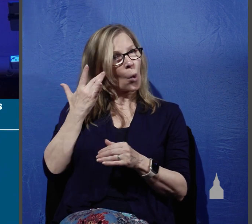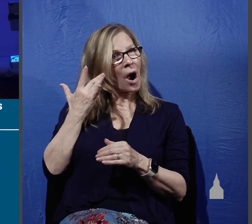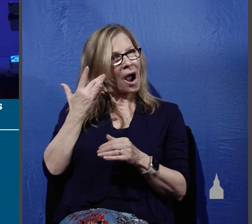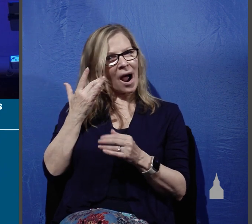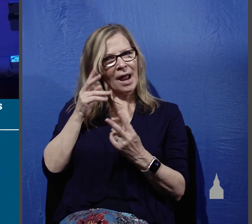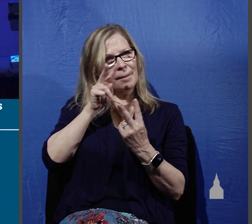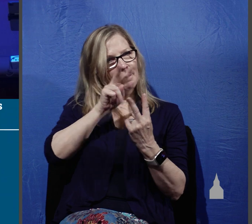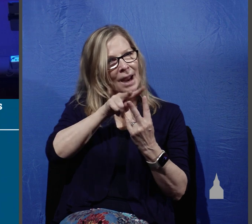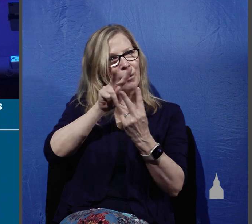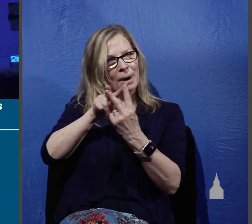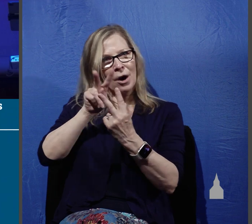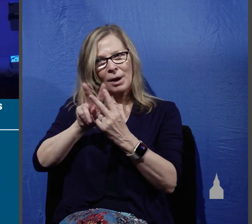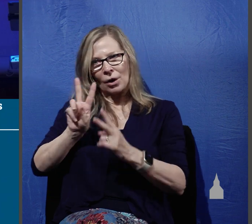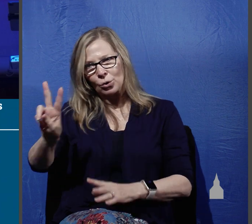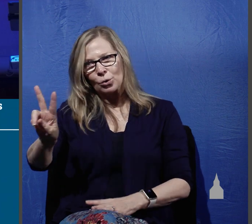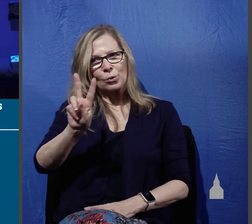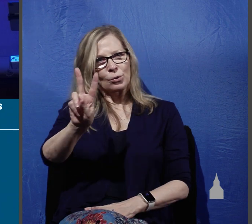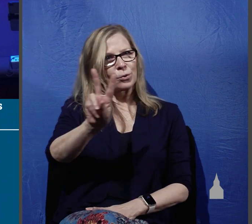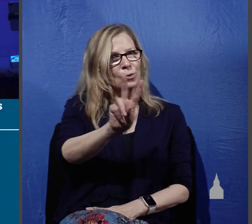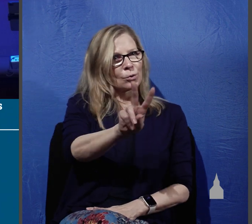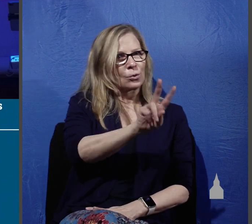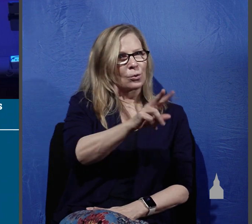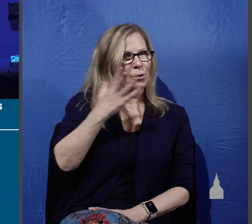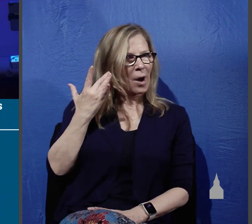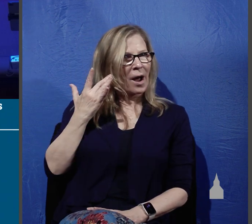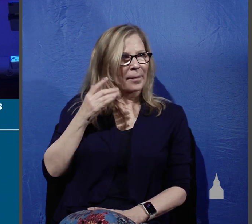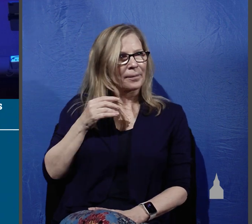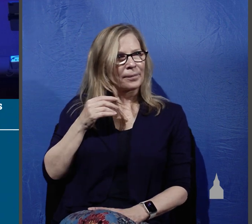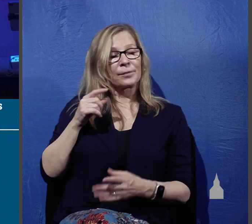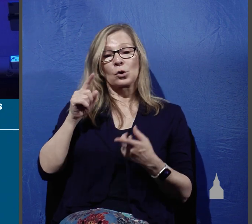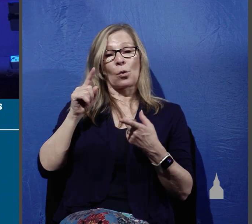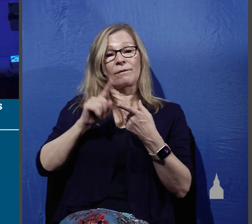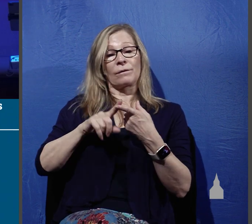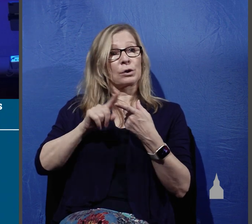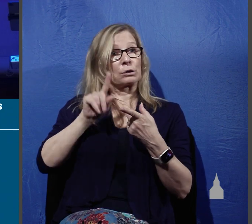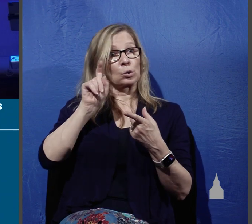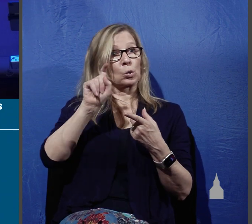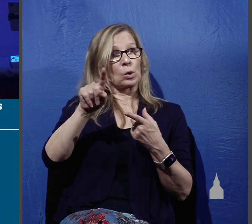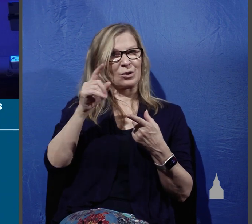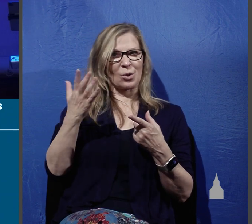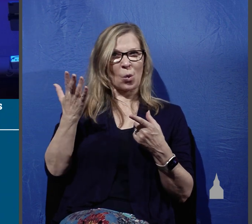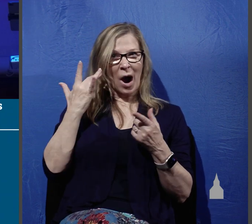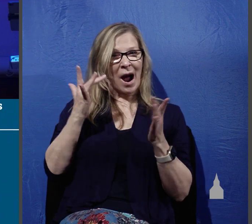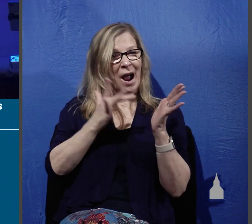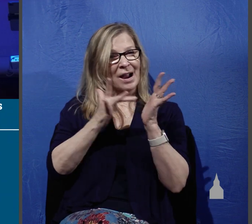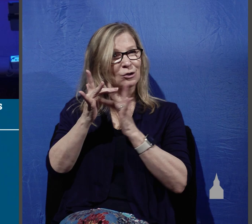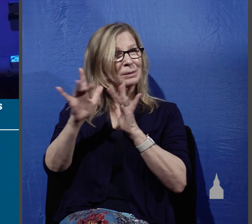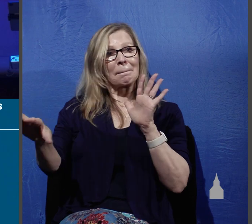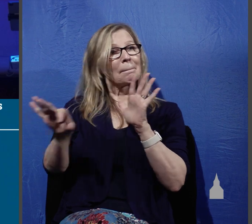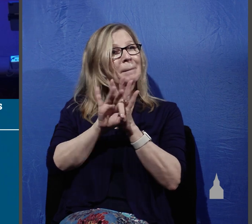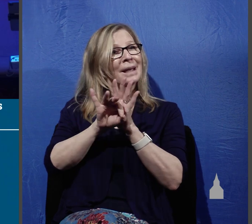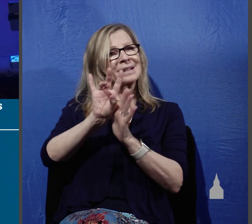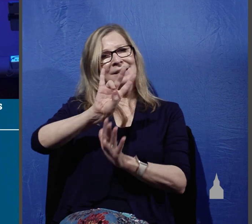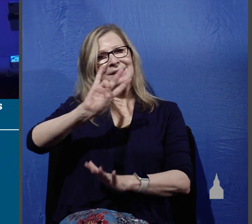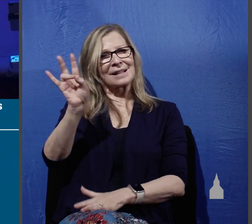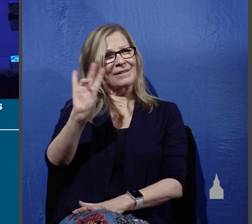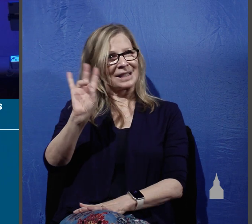of two? Well, concerning the first question, why did Jesus choose to send out 70 of his followers?